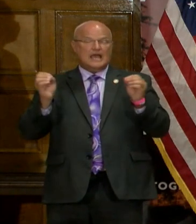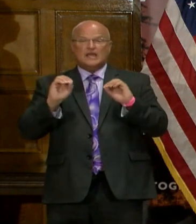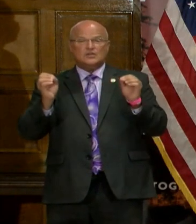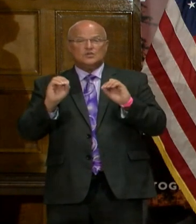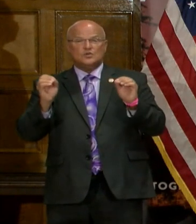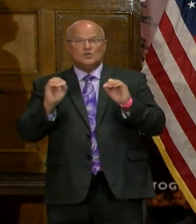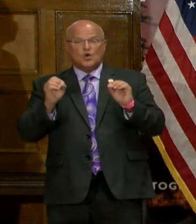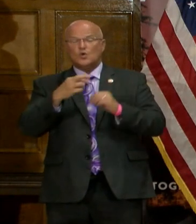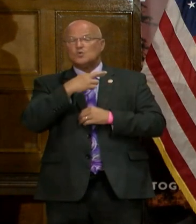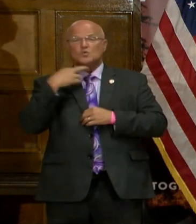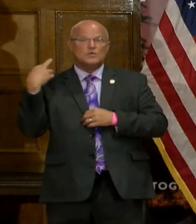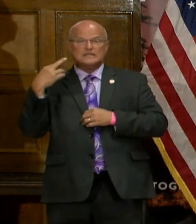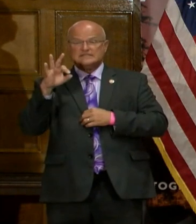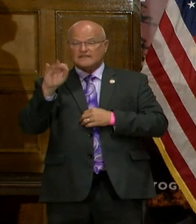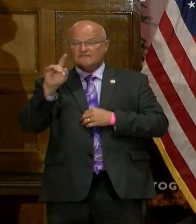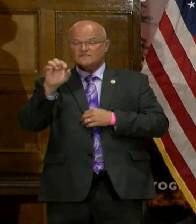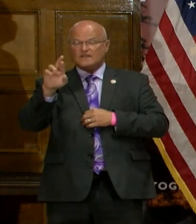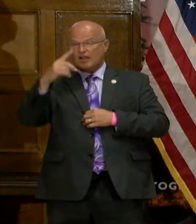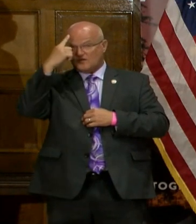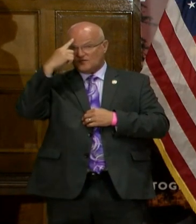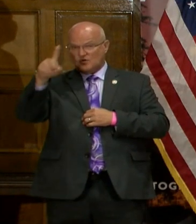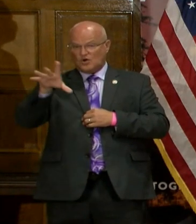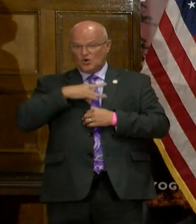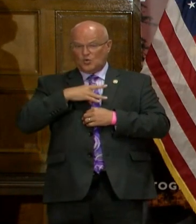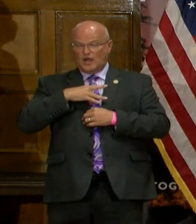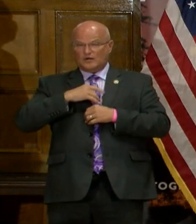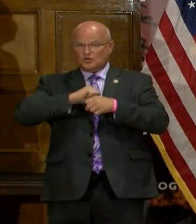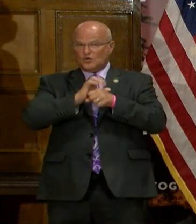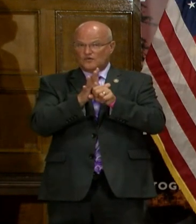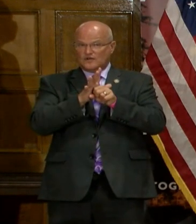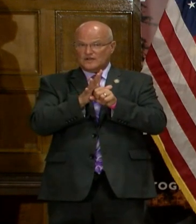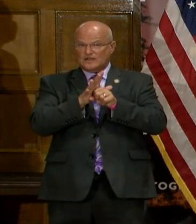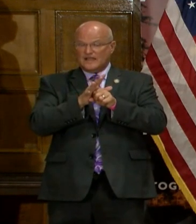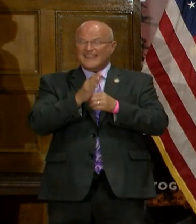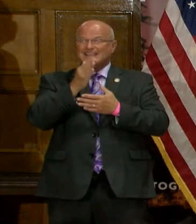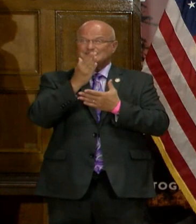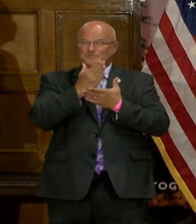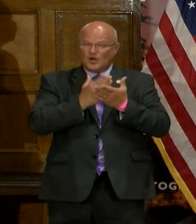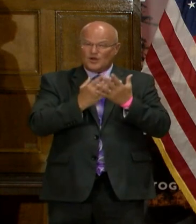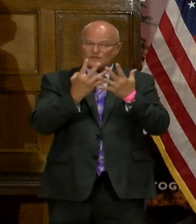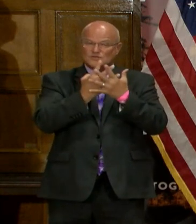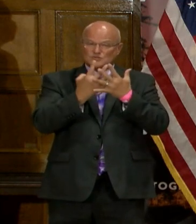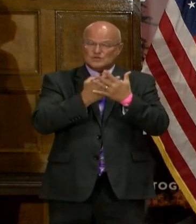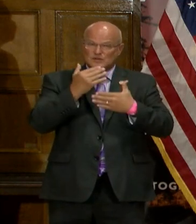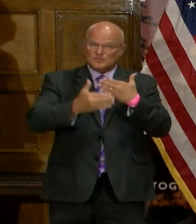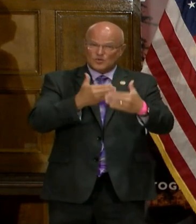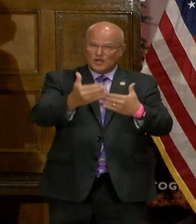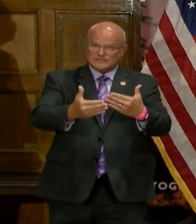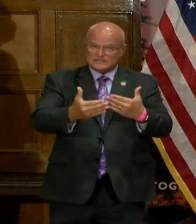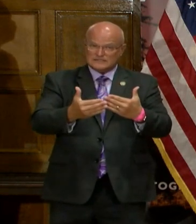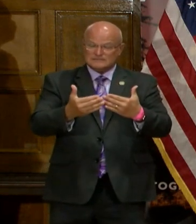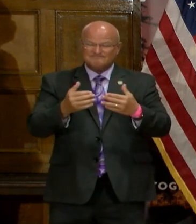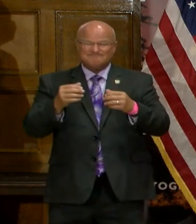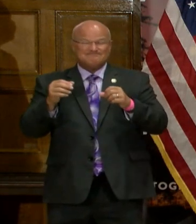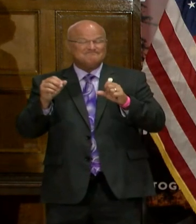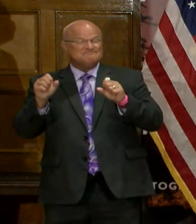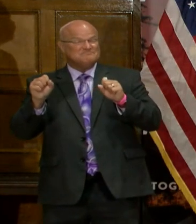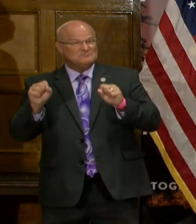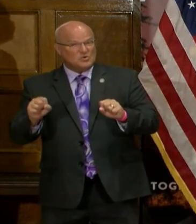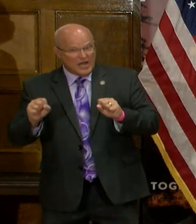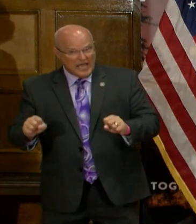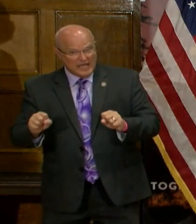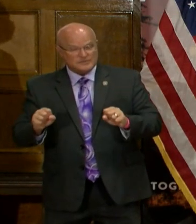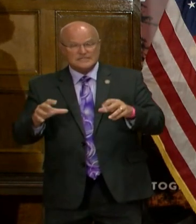risk factor for acquiring COVID, and it was part of a screening process, then perhaps in that case